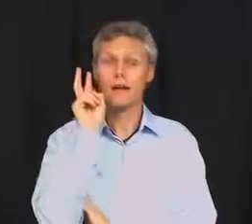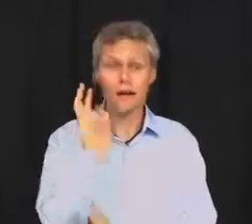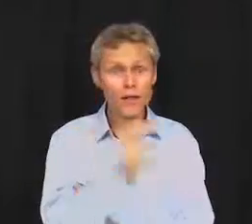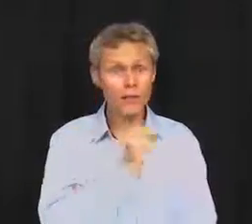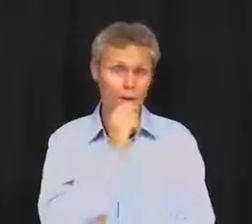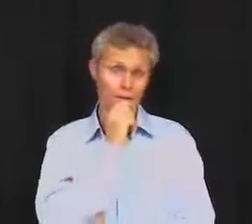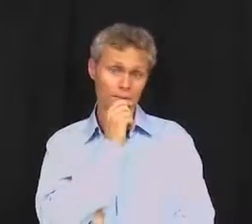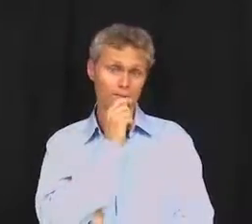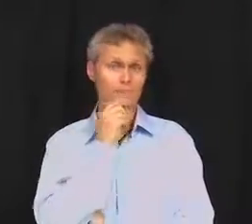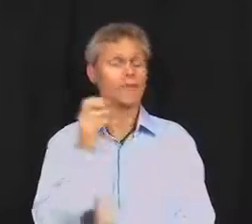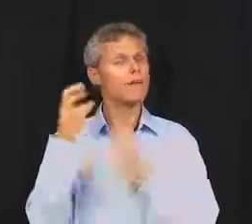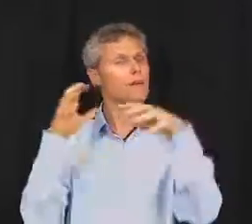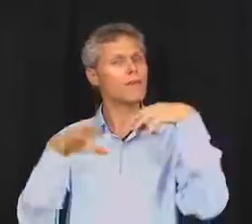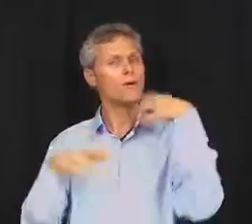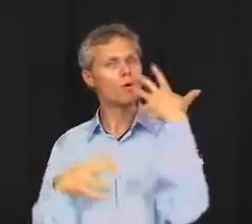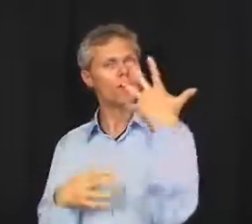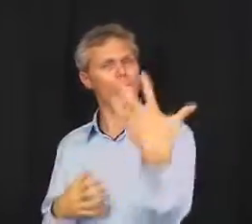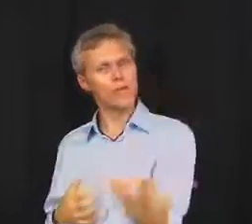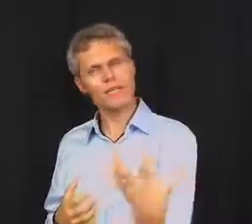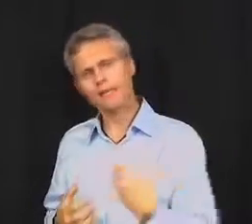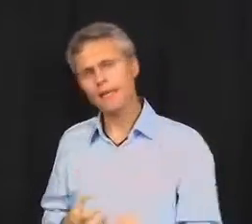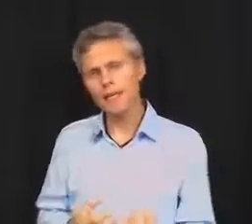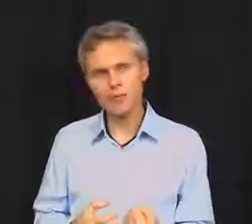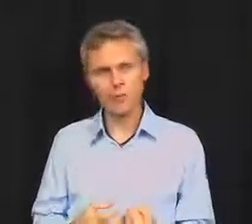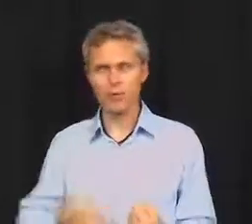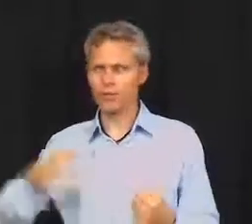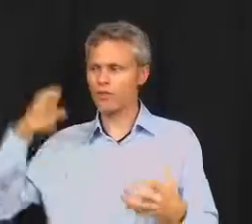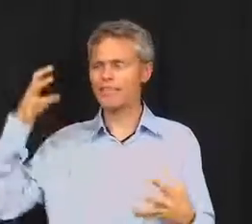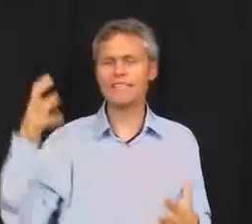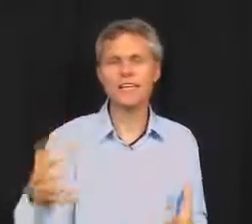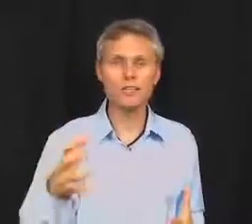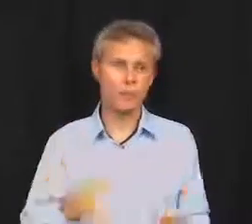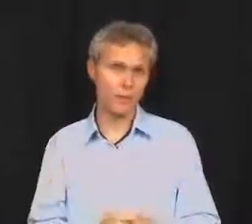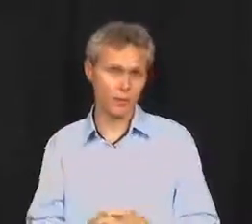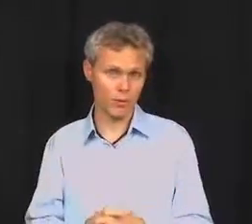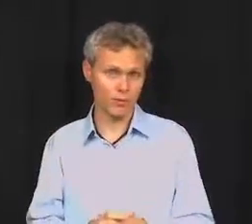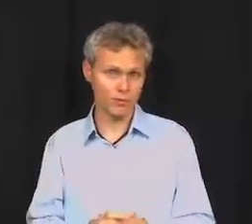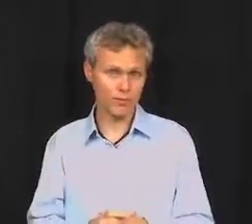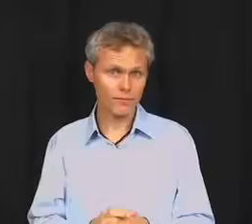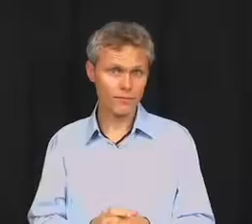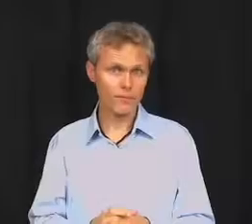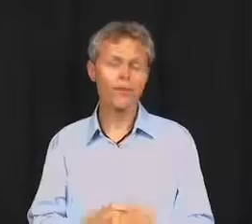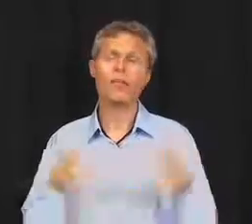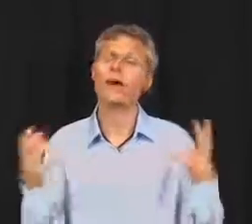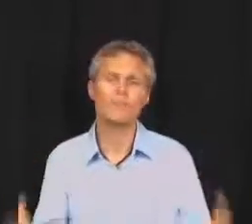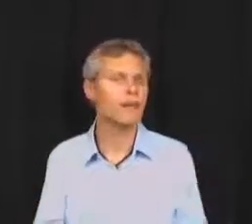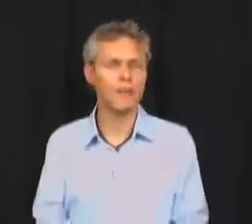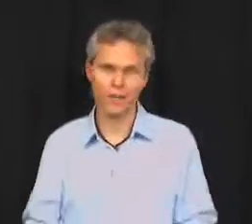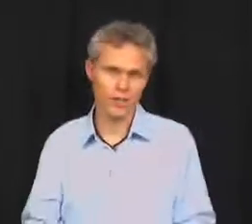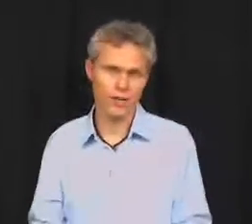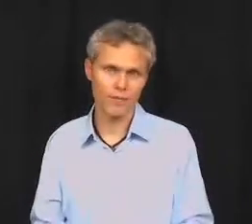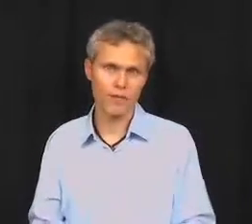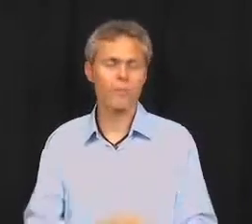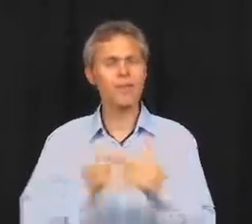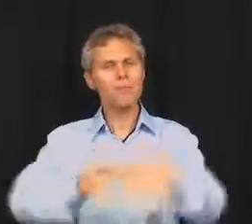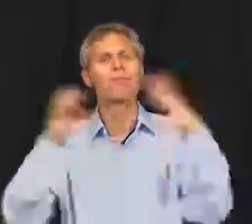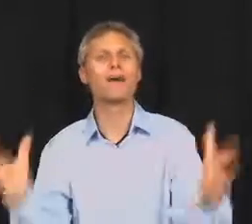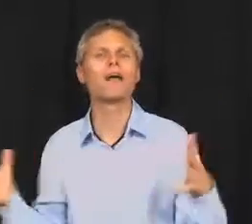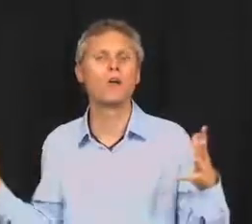Another point. If you need to lead people, if you need to teach people, you have to have energy. Okay? People follow